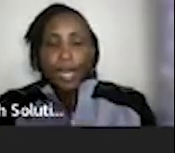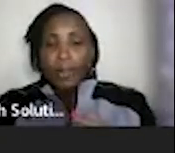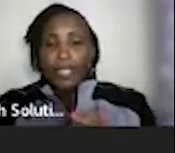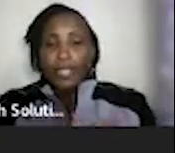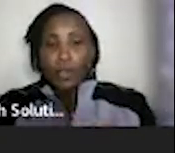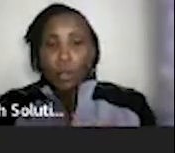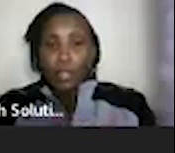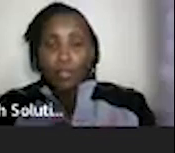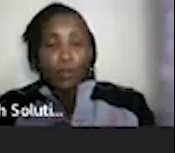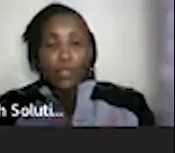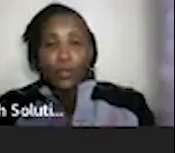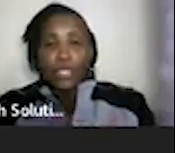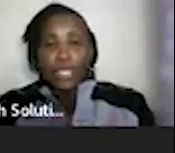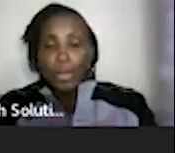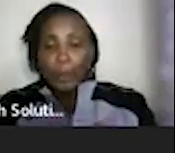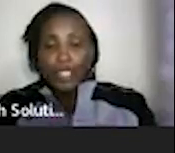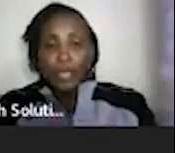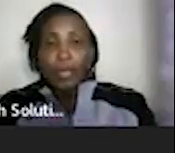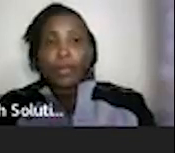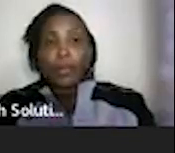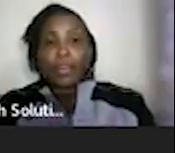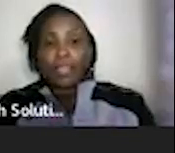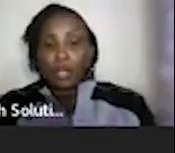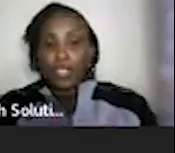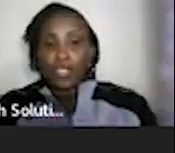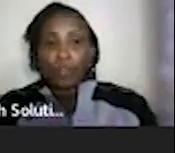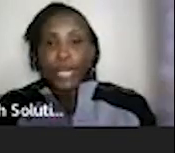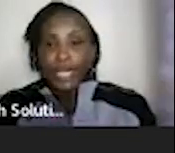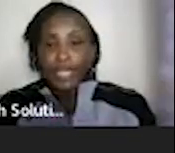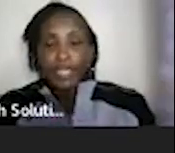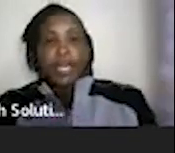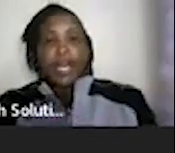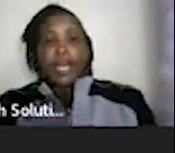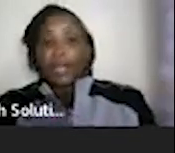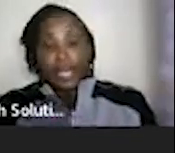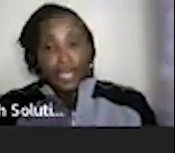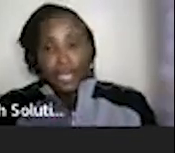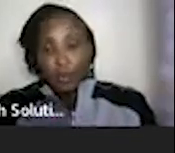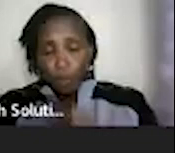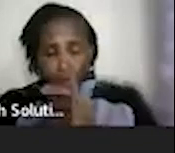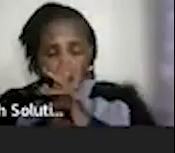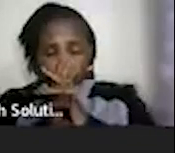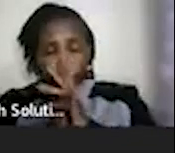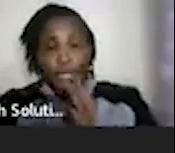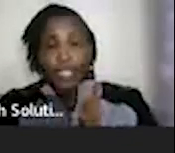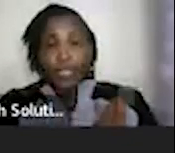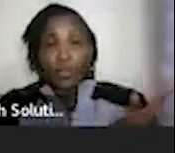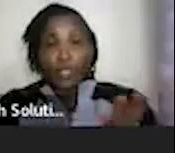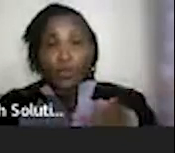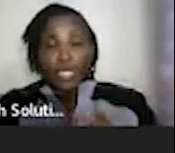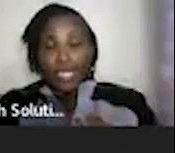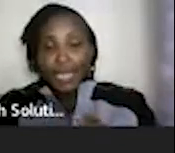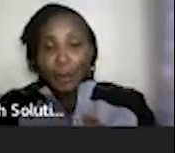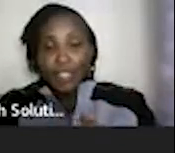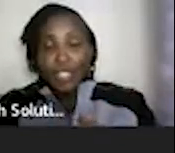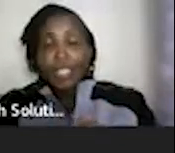a carpentry school if you wish to study carpentry by the way we have a scholarship for ladies uh you can get in touch with me if you know ladies who